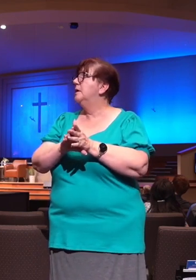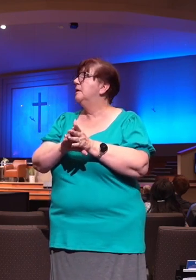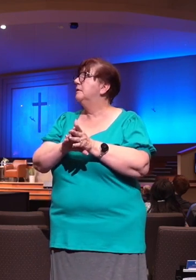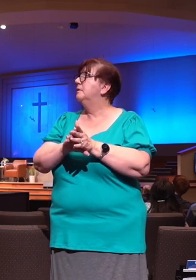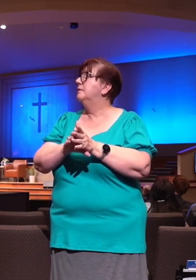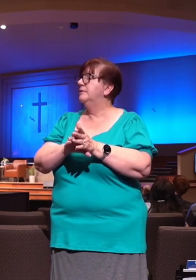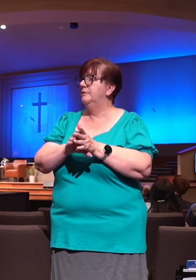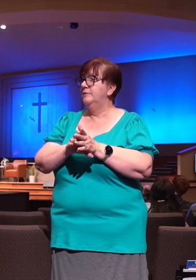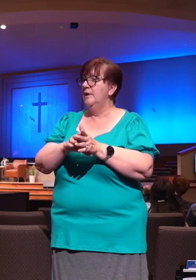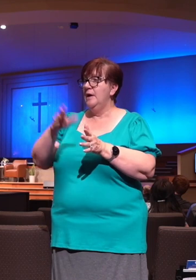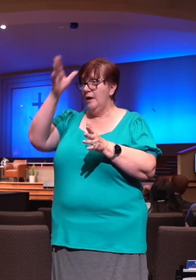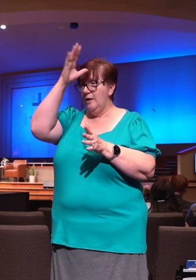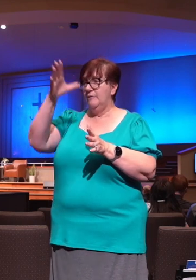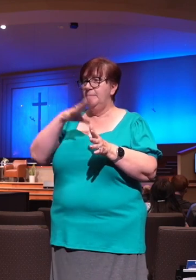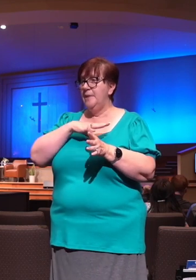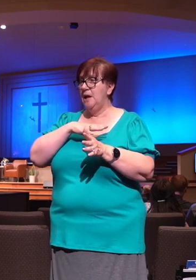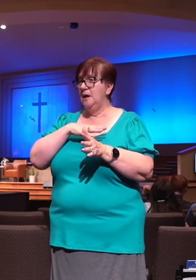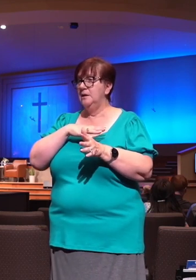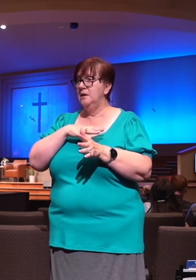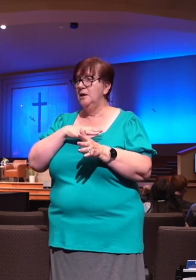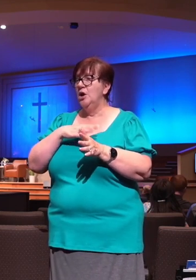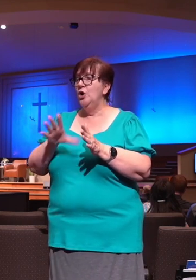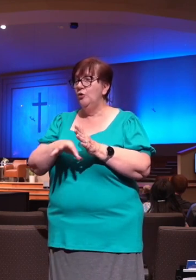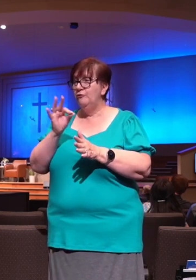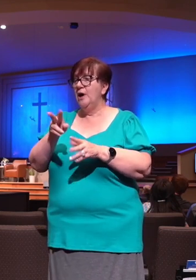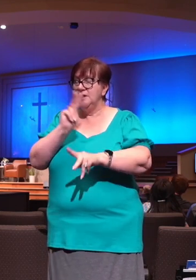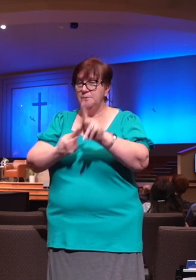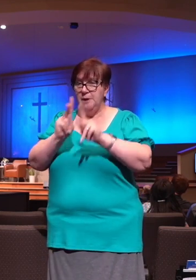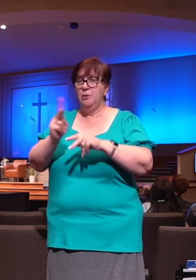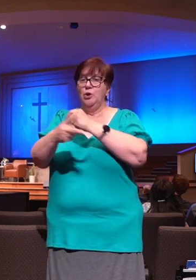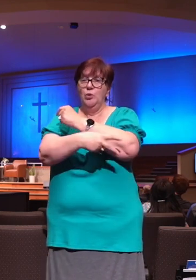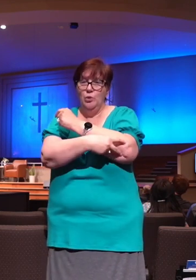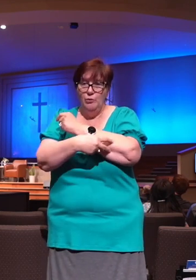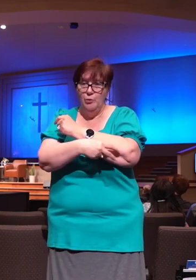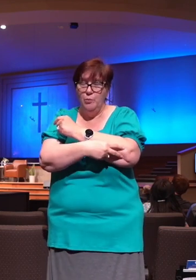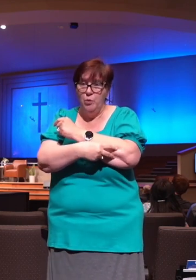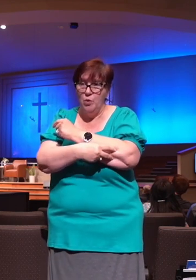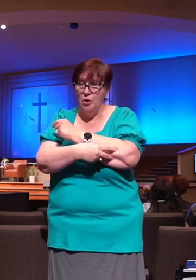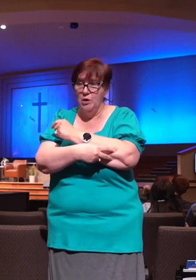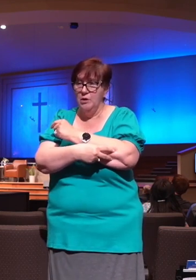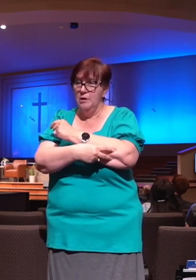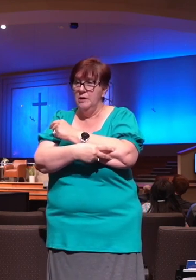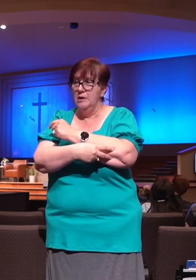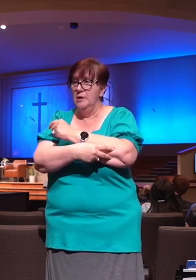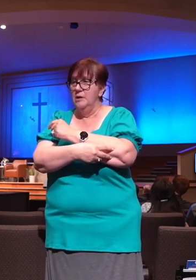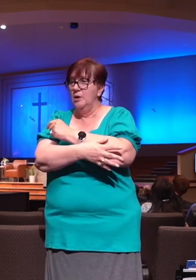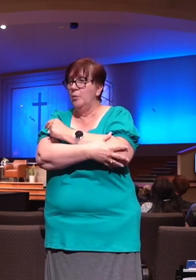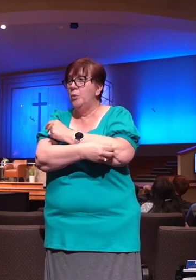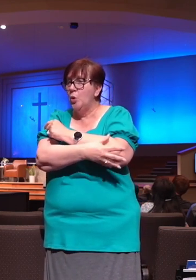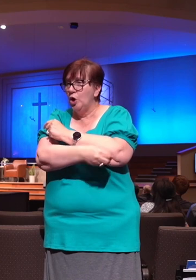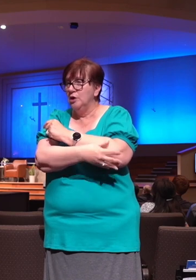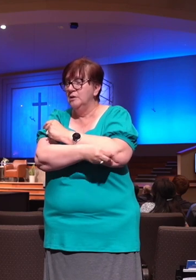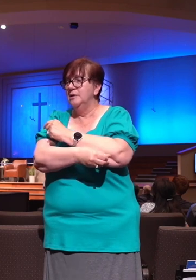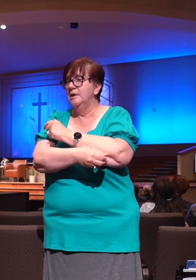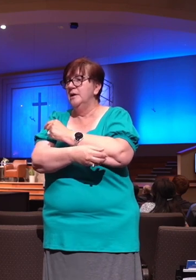finds out what their needs are and he goes to them and he meets their needs, whether it's paying a car payment or paying a bill. And his account